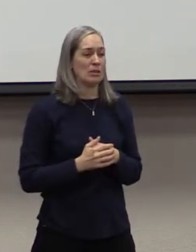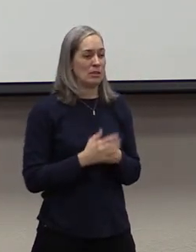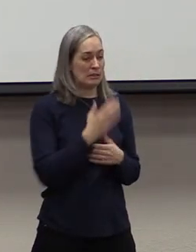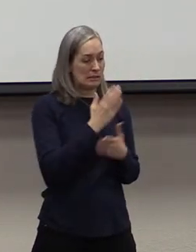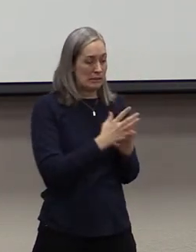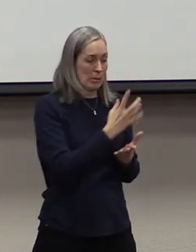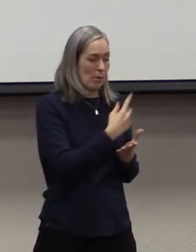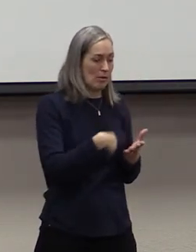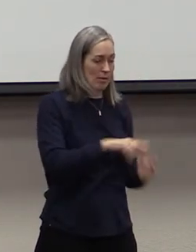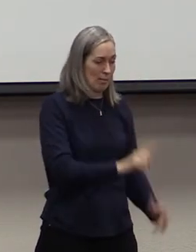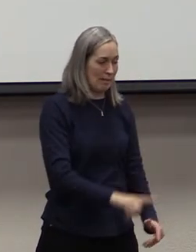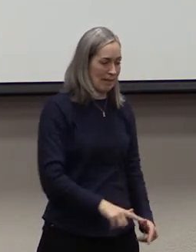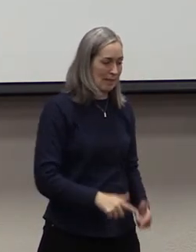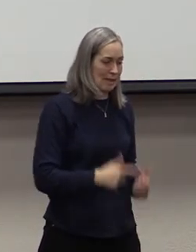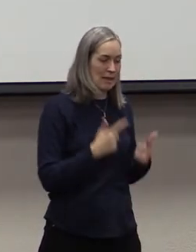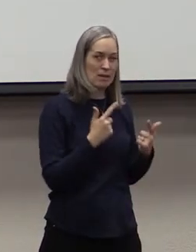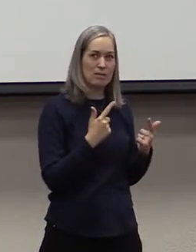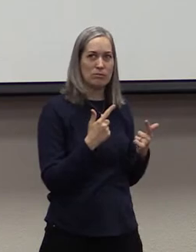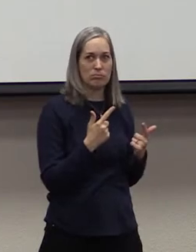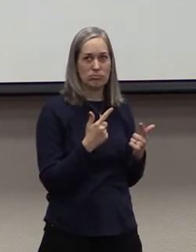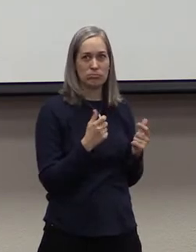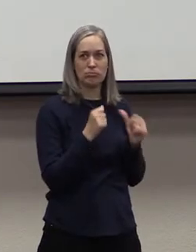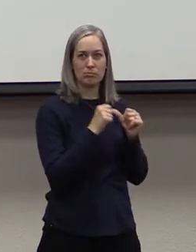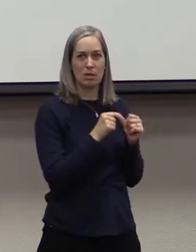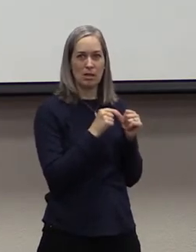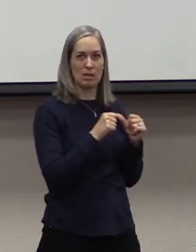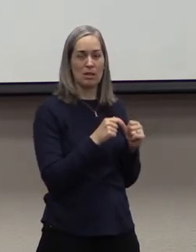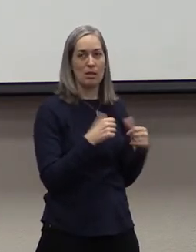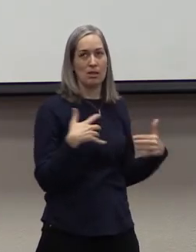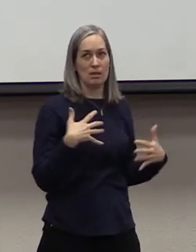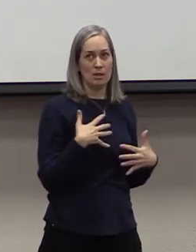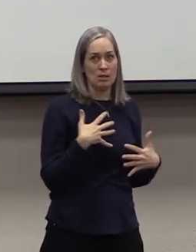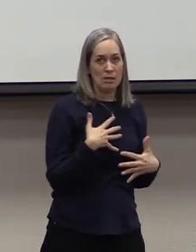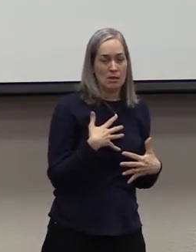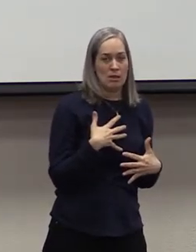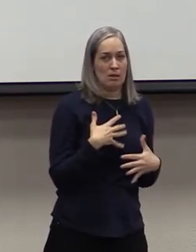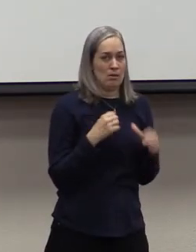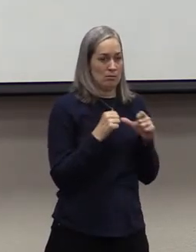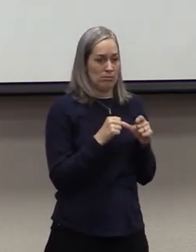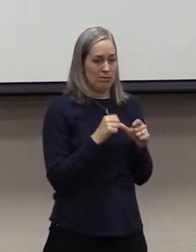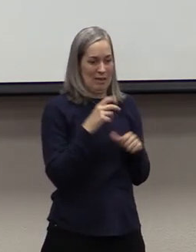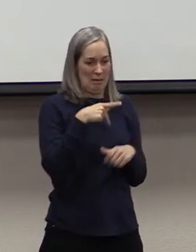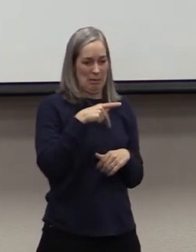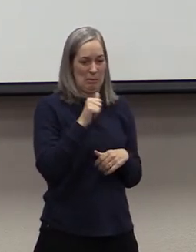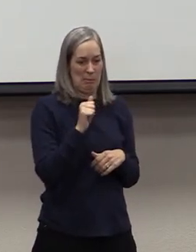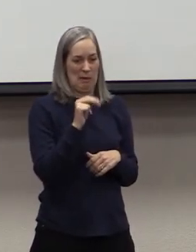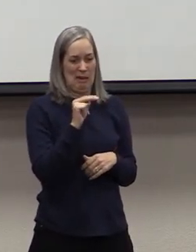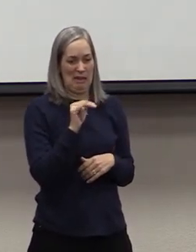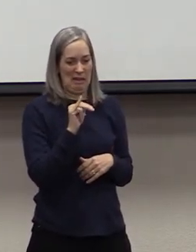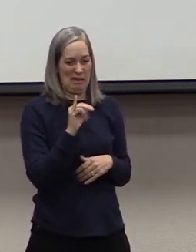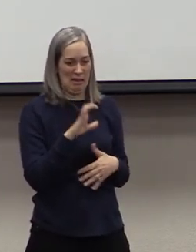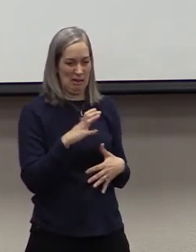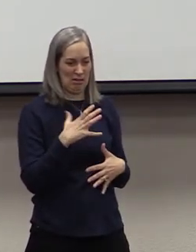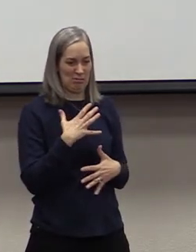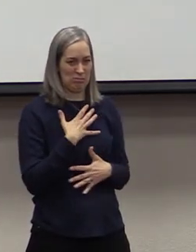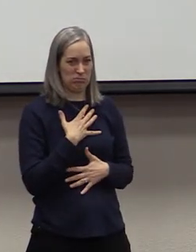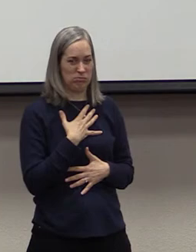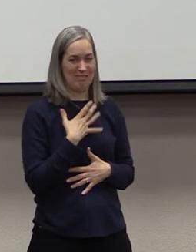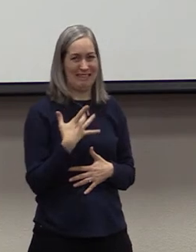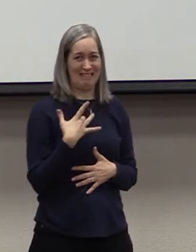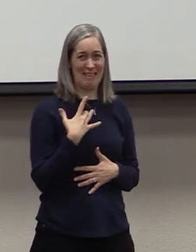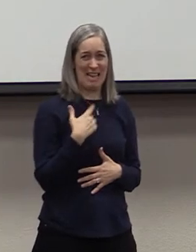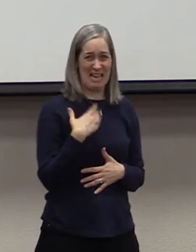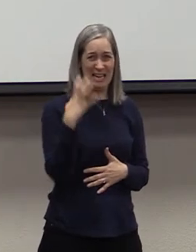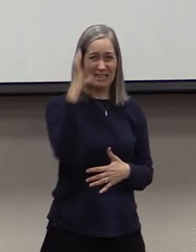them have lived their lives in a constant state of fear, constant panic mode because they feel like they've missed it.